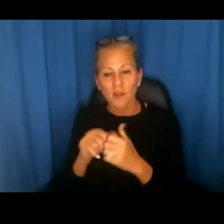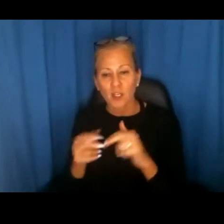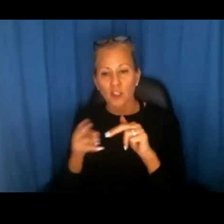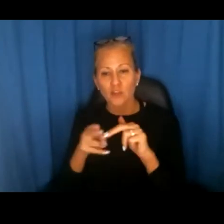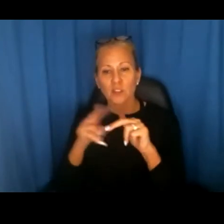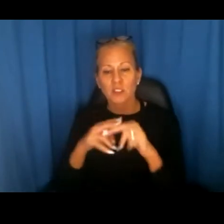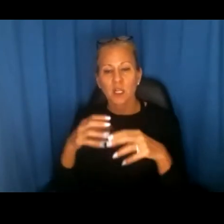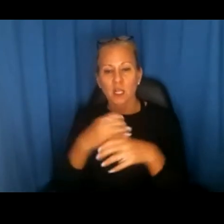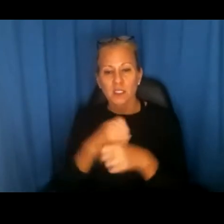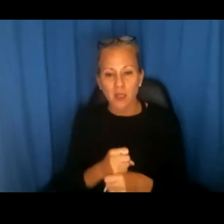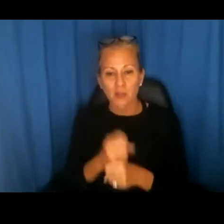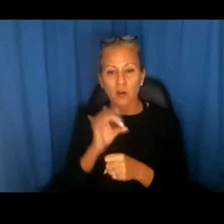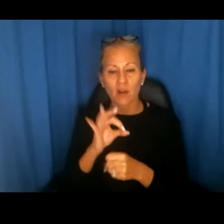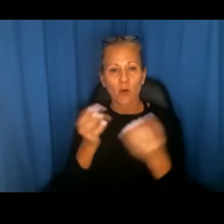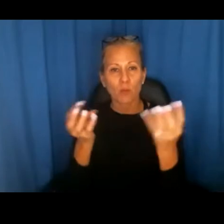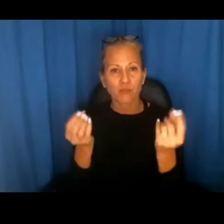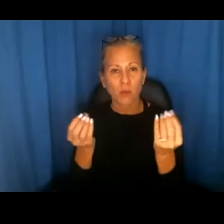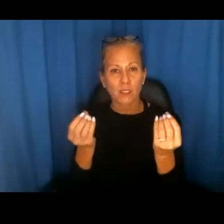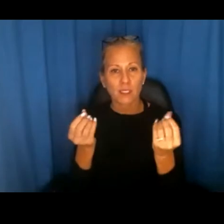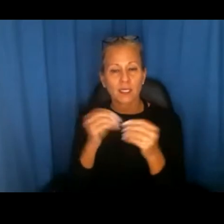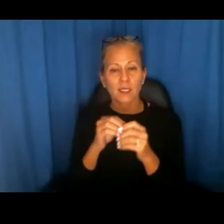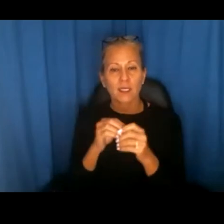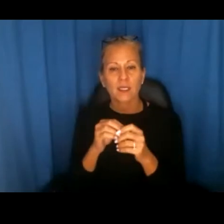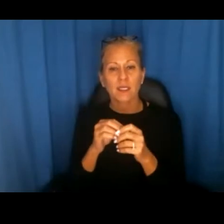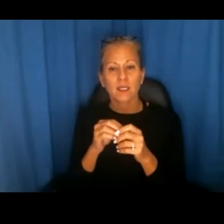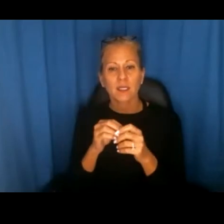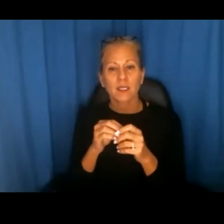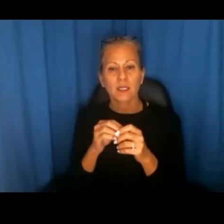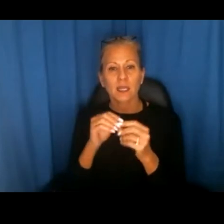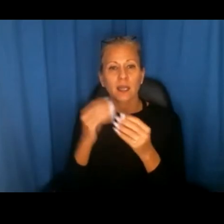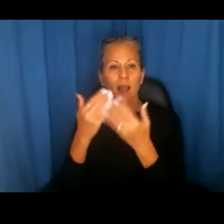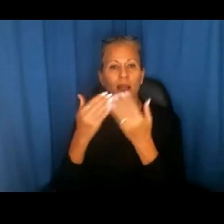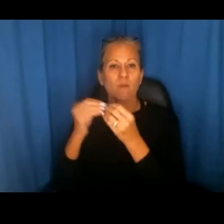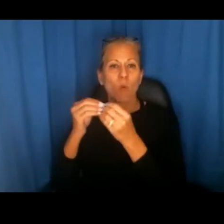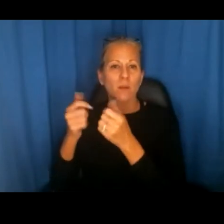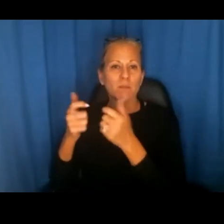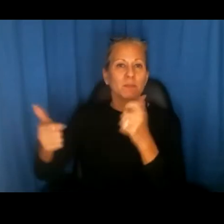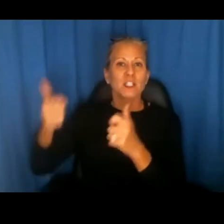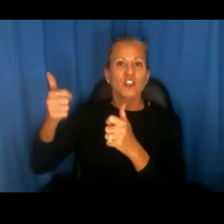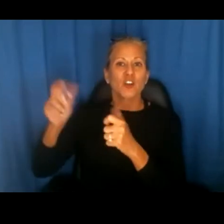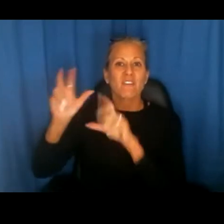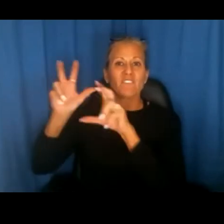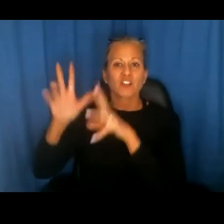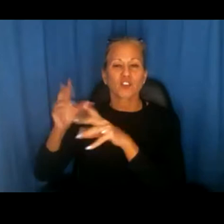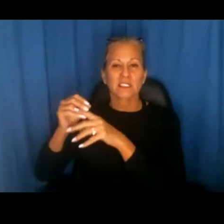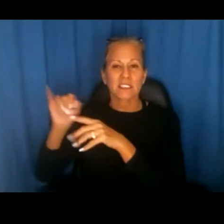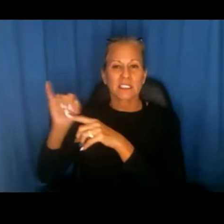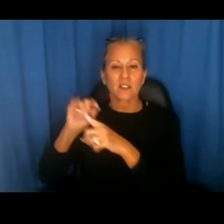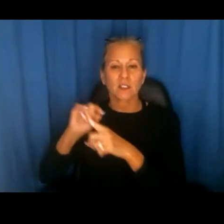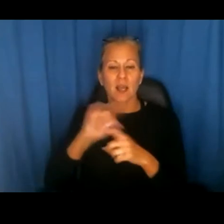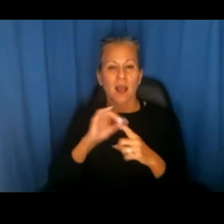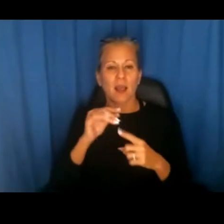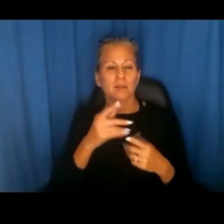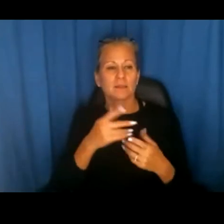consolidation of property in the hands of a few larger corporations and investors at the expense of families that we've